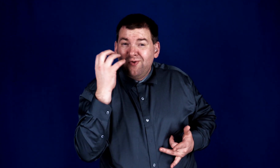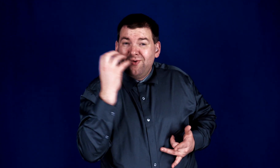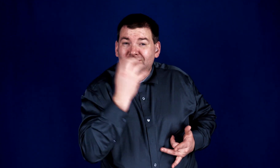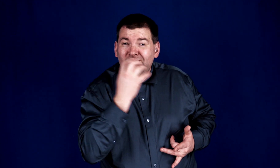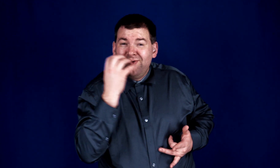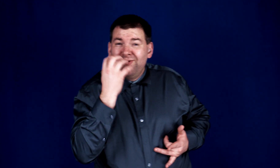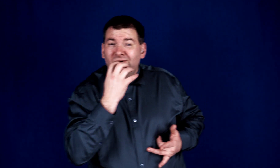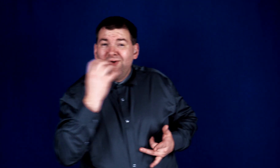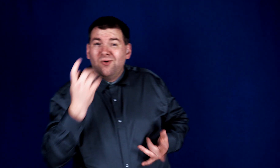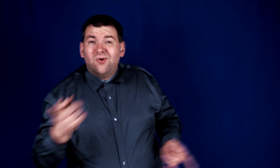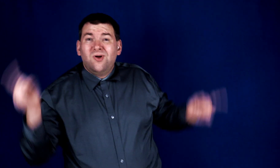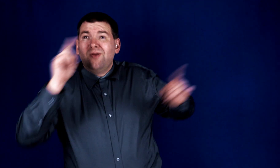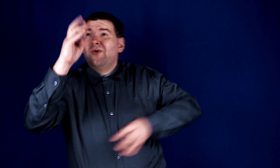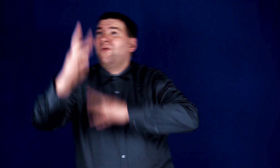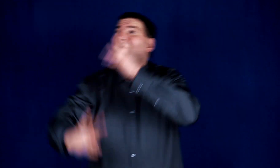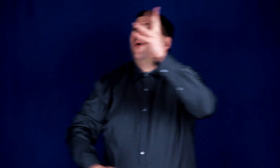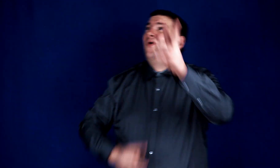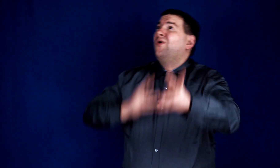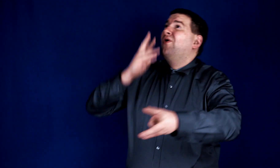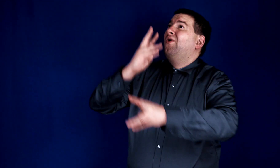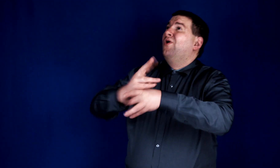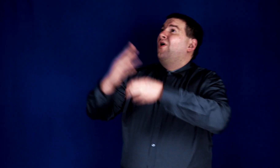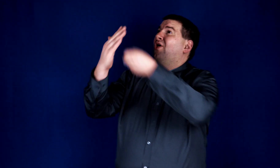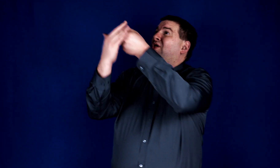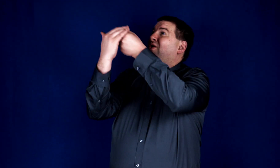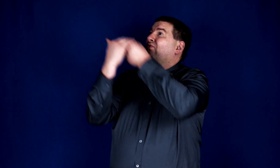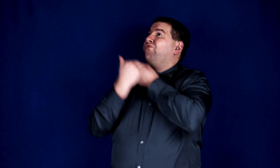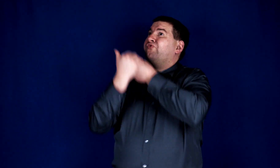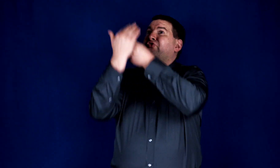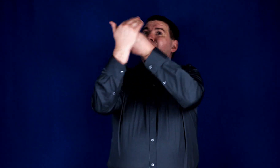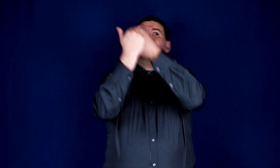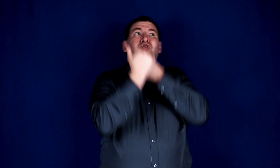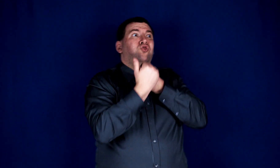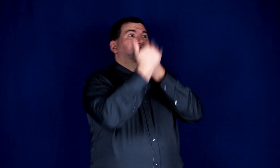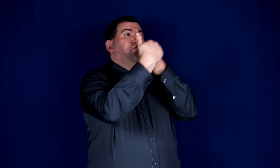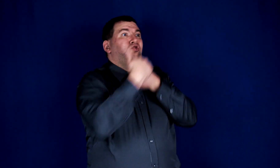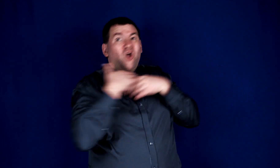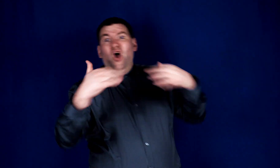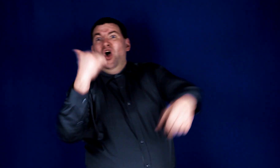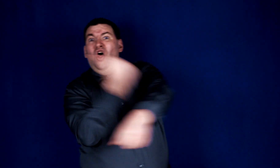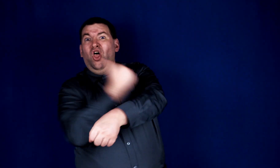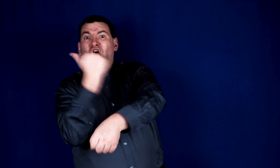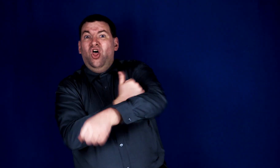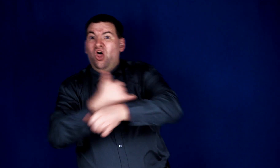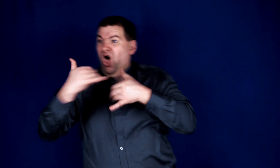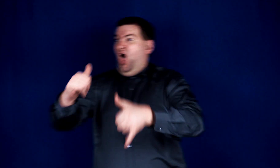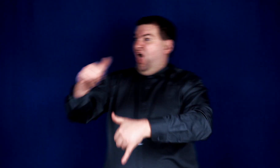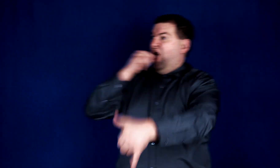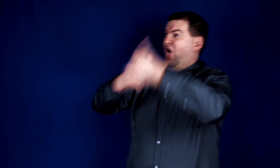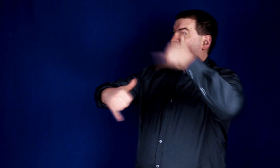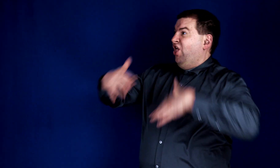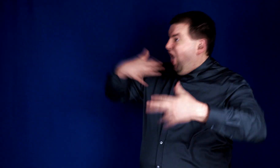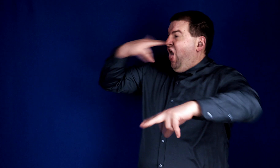When the world closes in and presses me